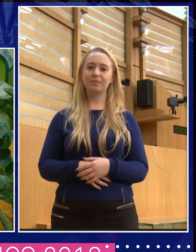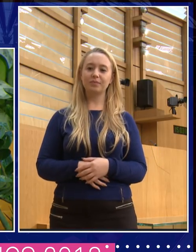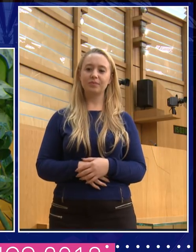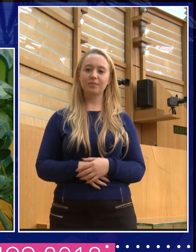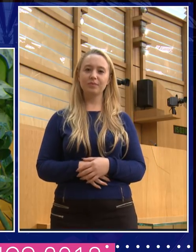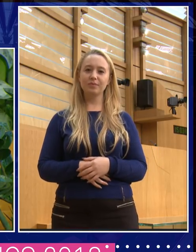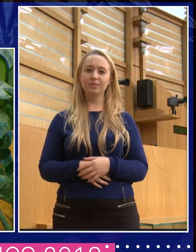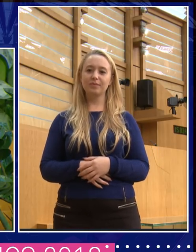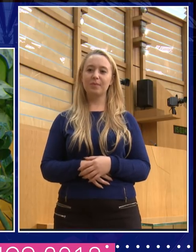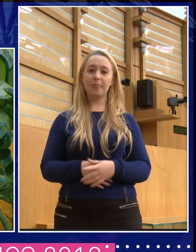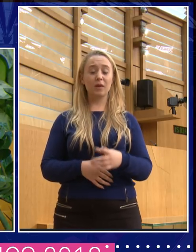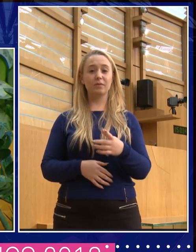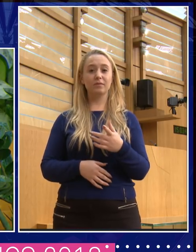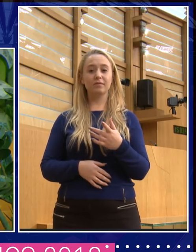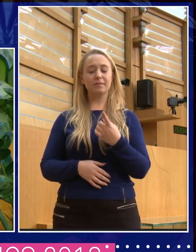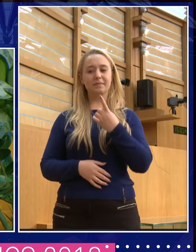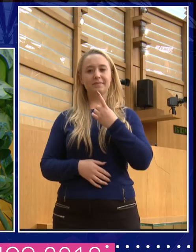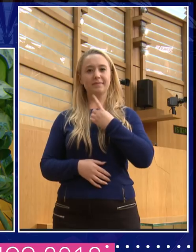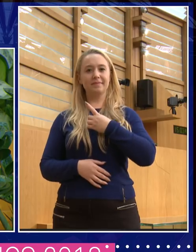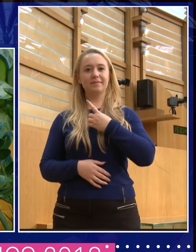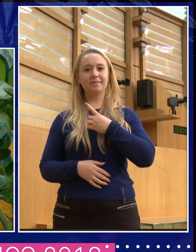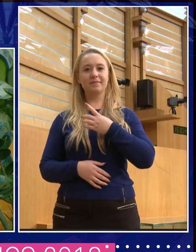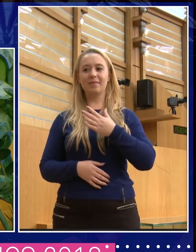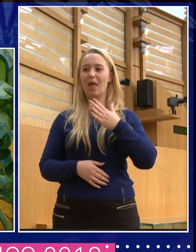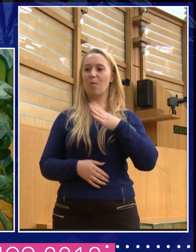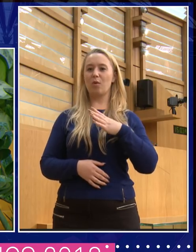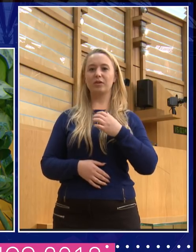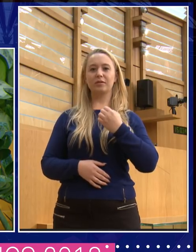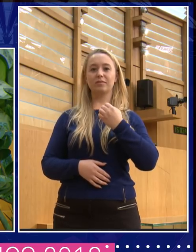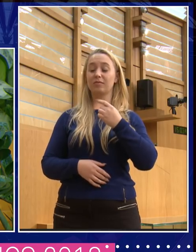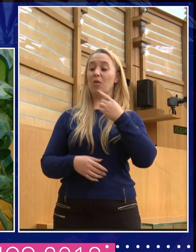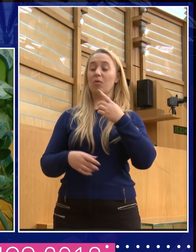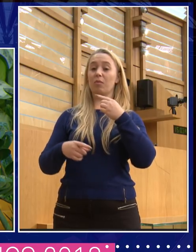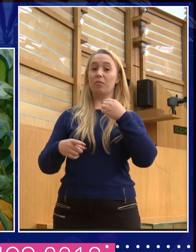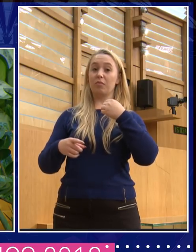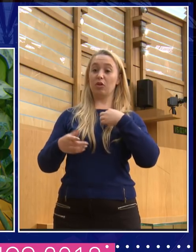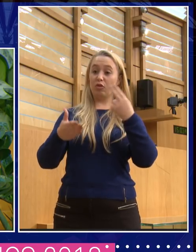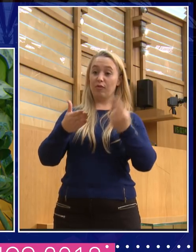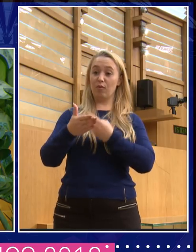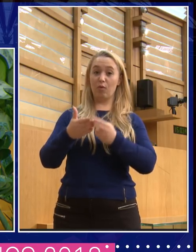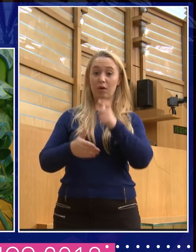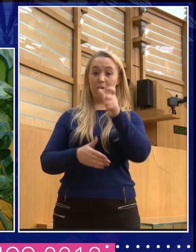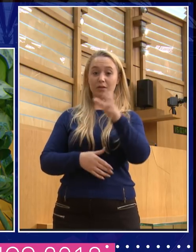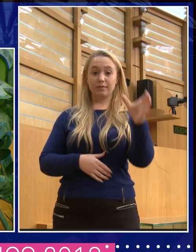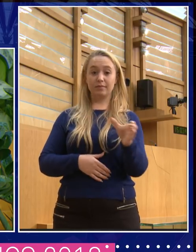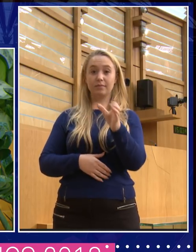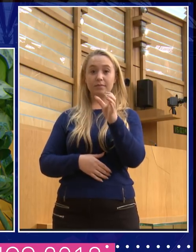my elected representatives, even if I've not voted for them, talking to